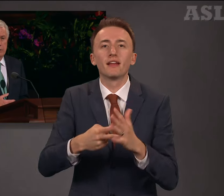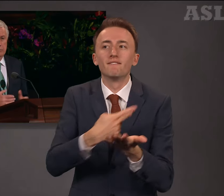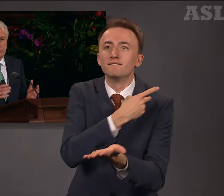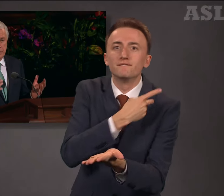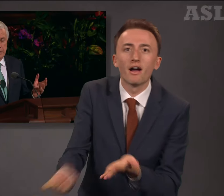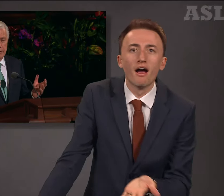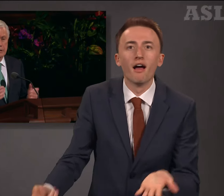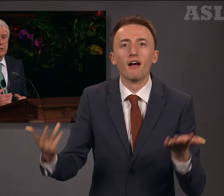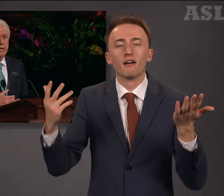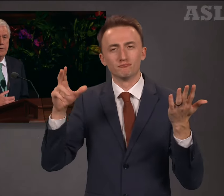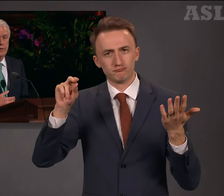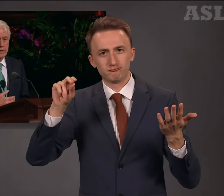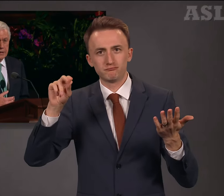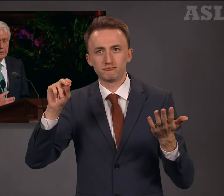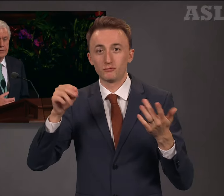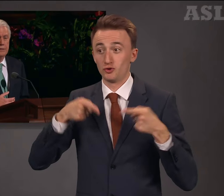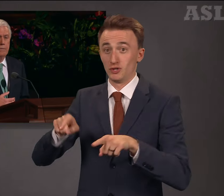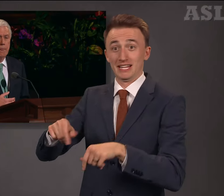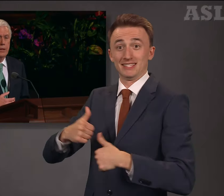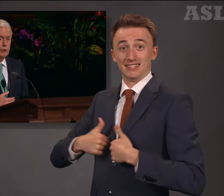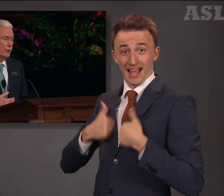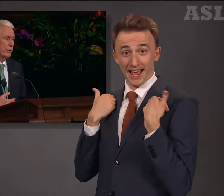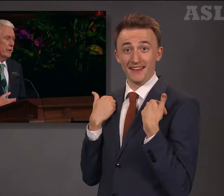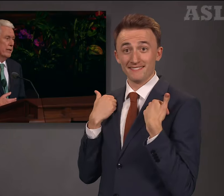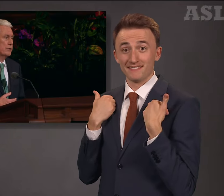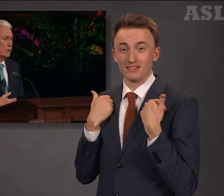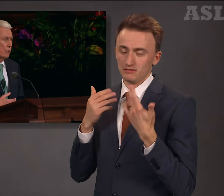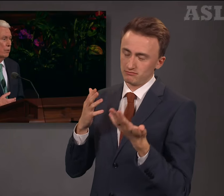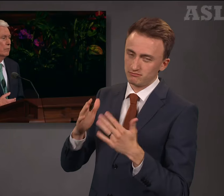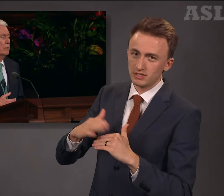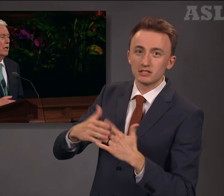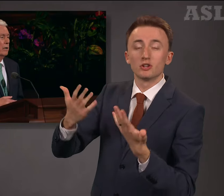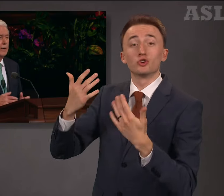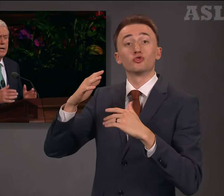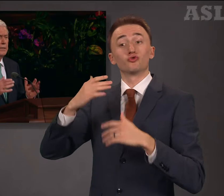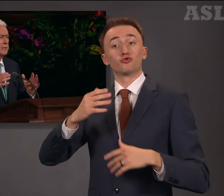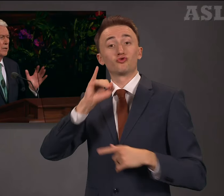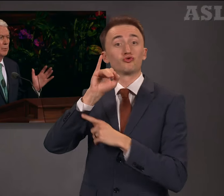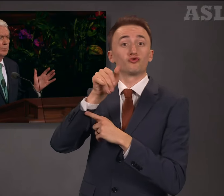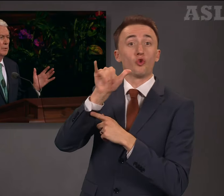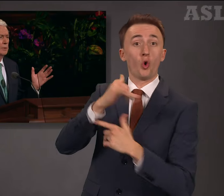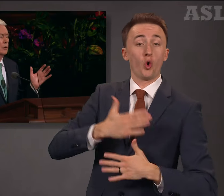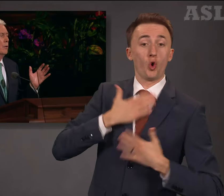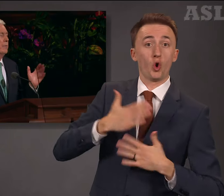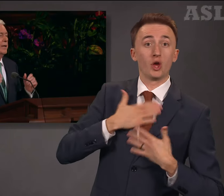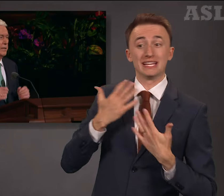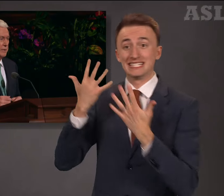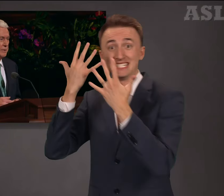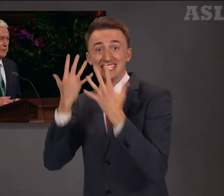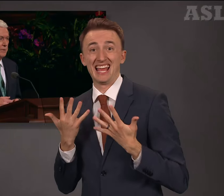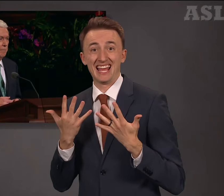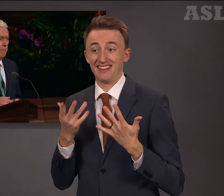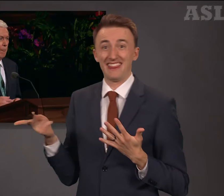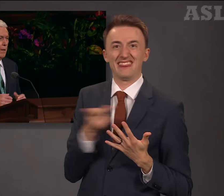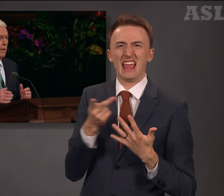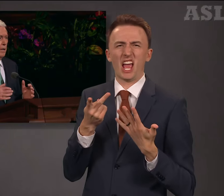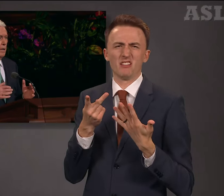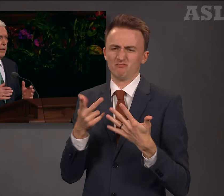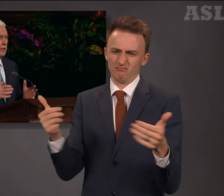In this life, at least, joy and sorrow are inseparable companions. Like